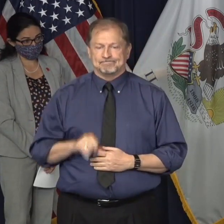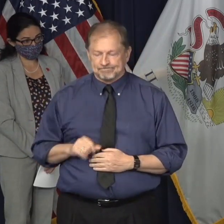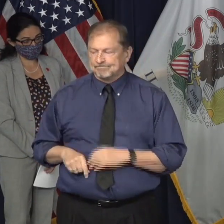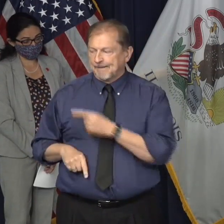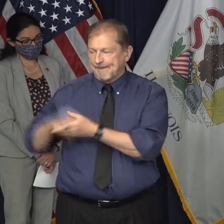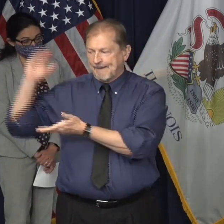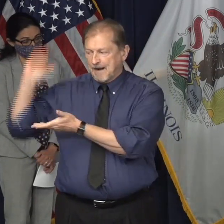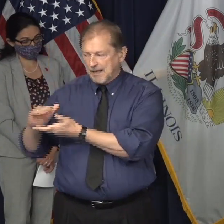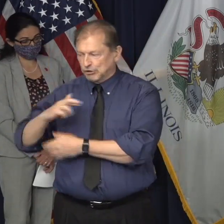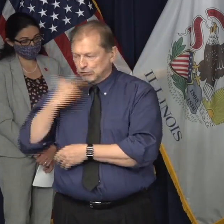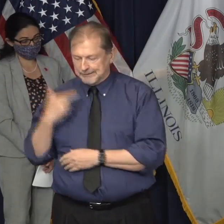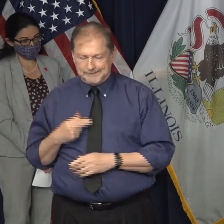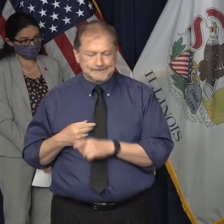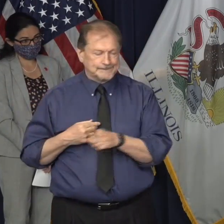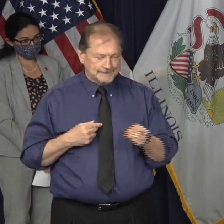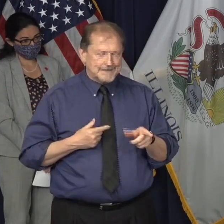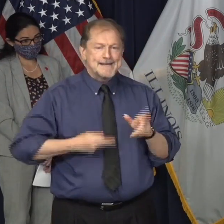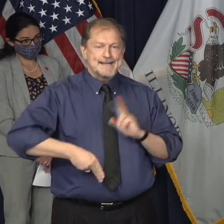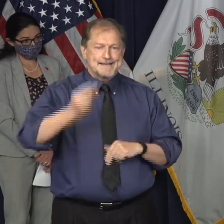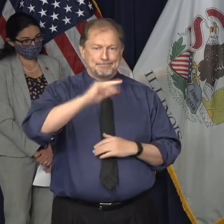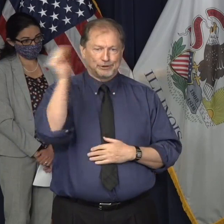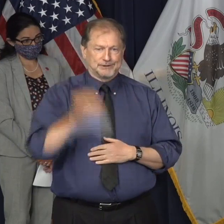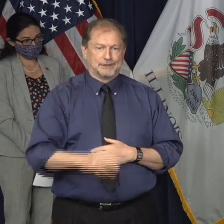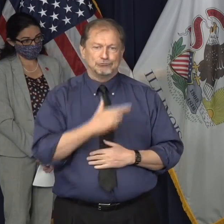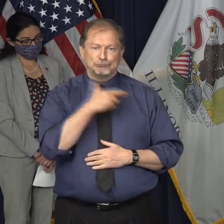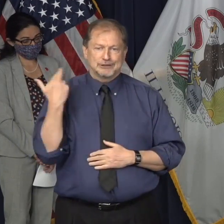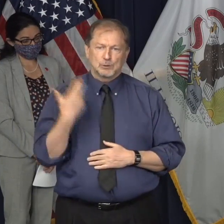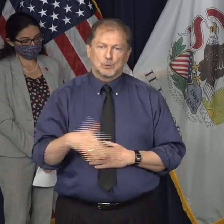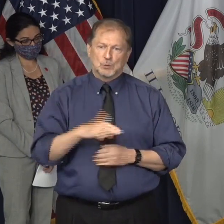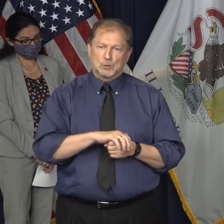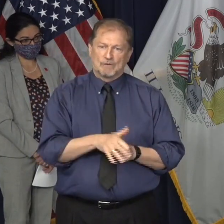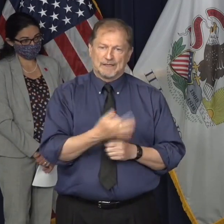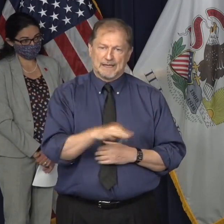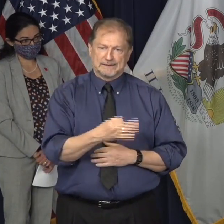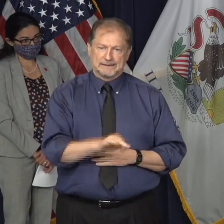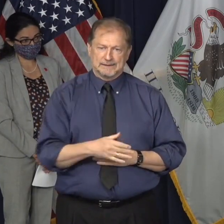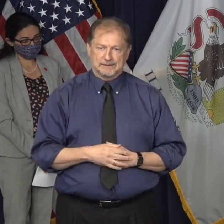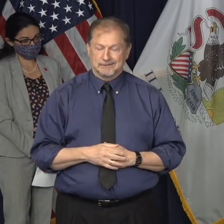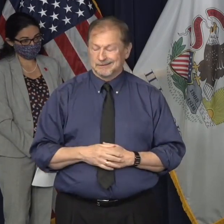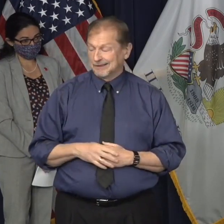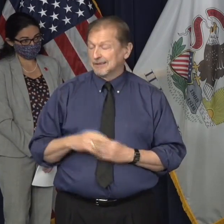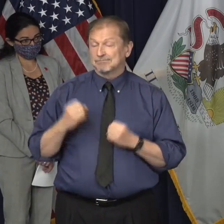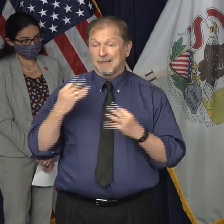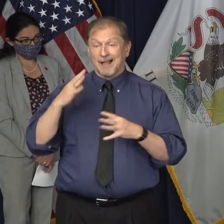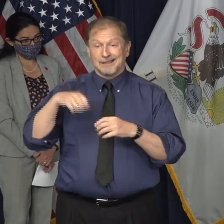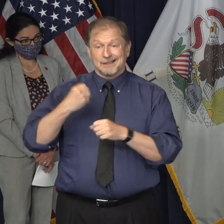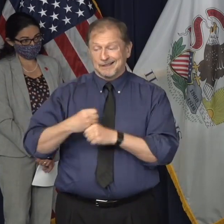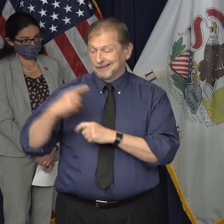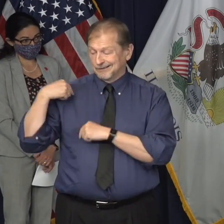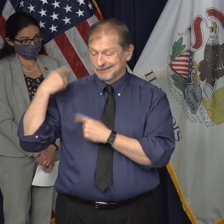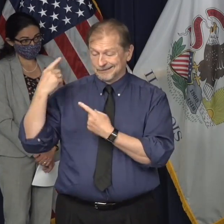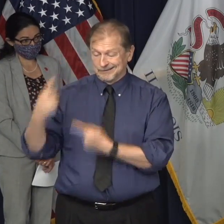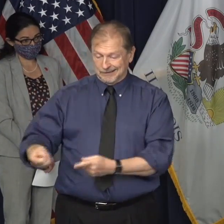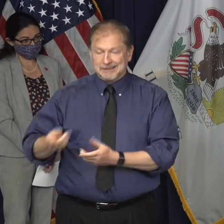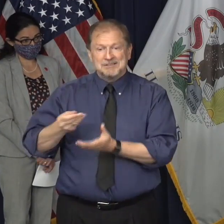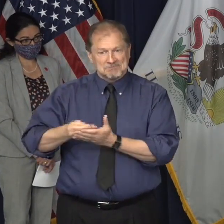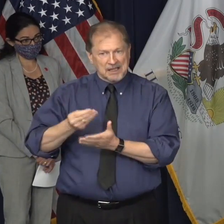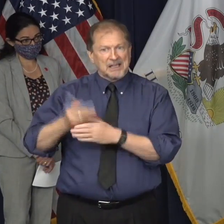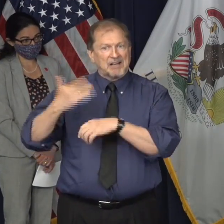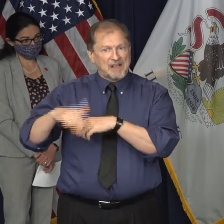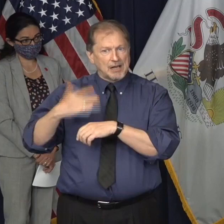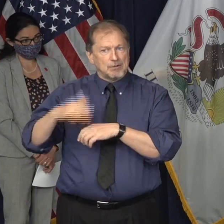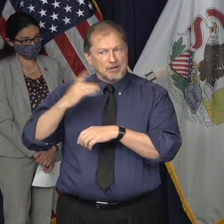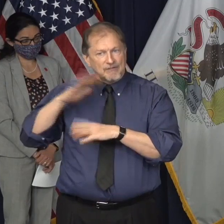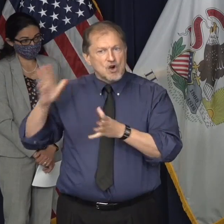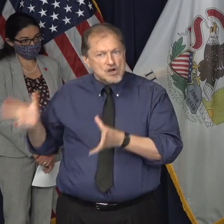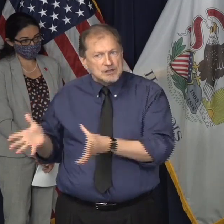likely to get sick from COVID-19. Decades of institutional inequities and obstacles for members of